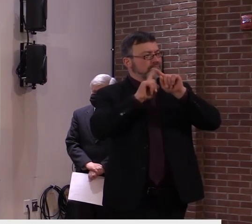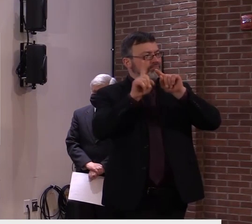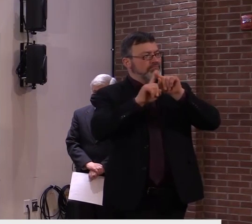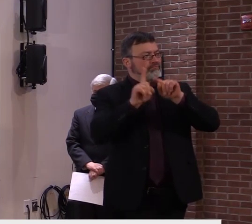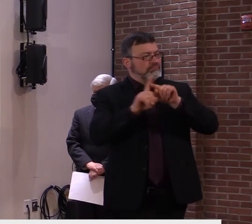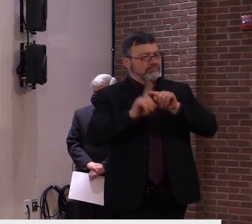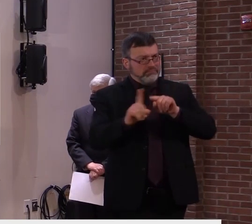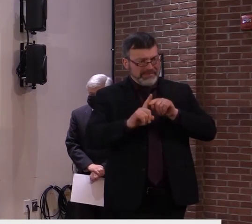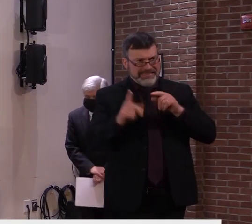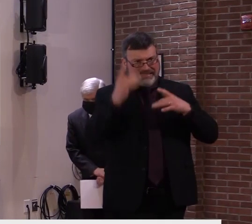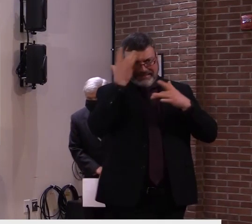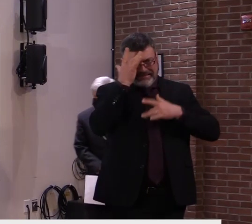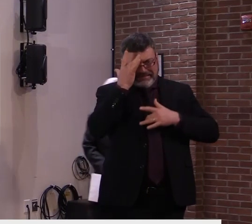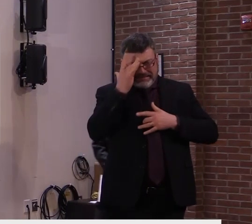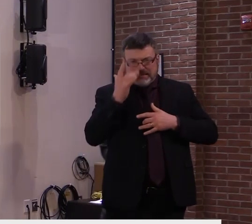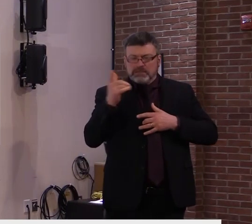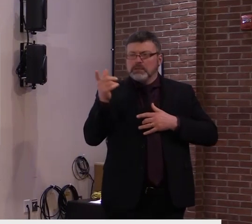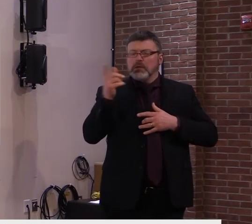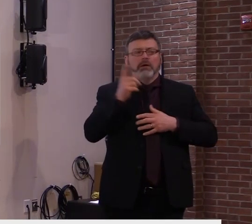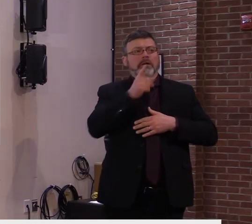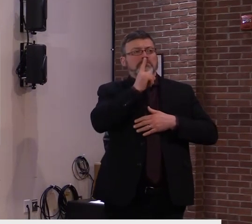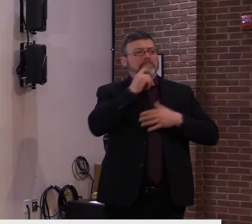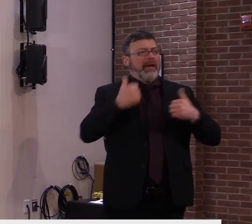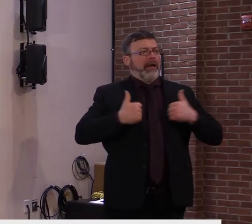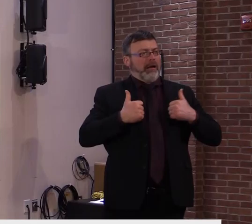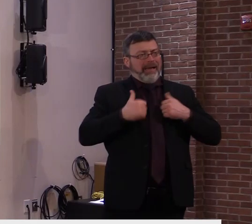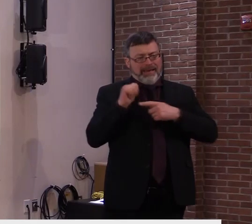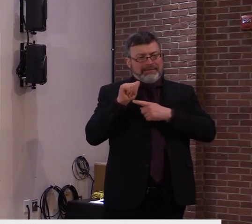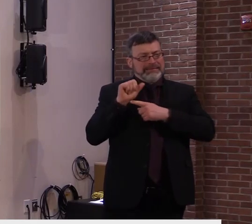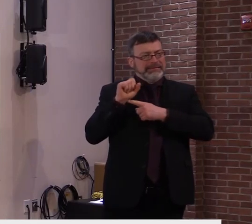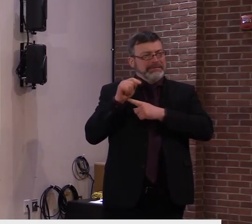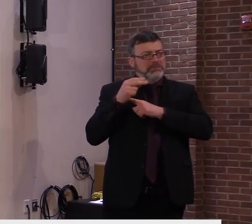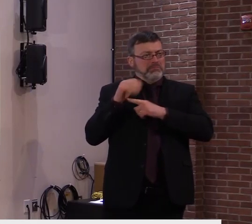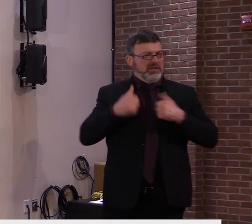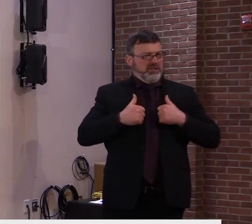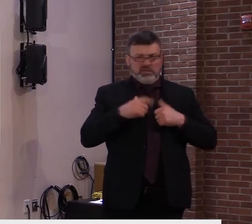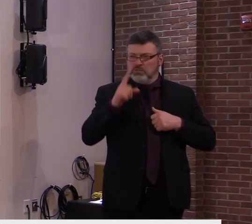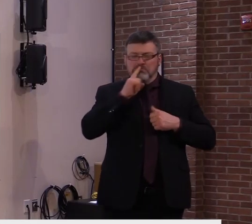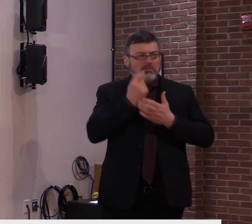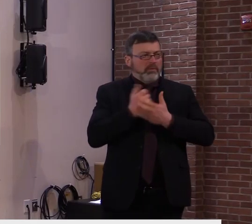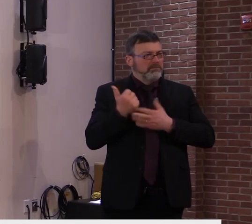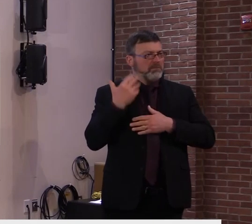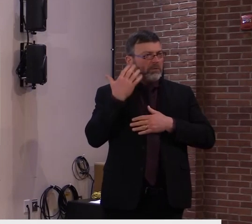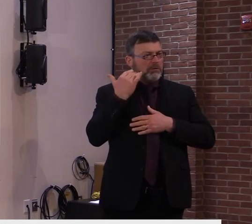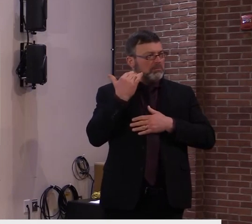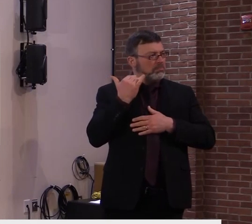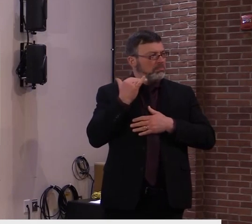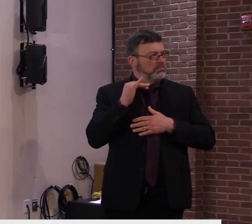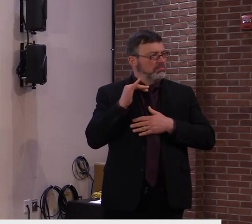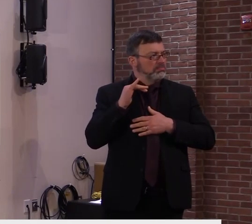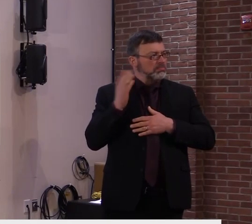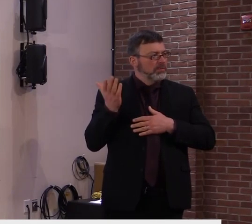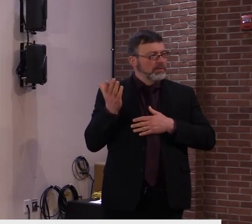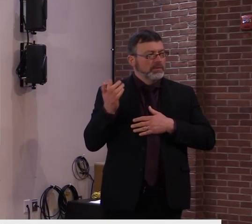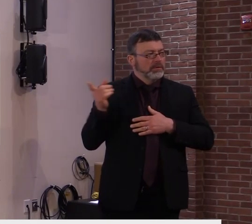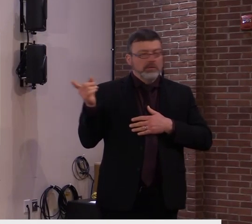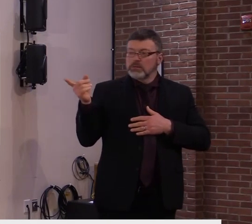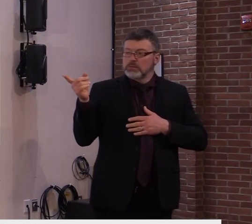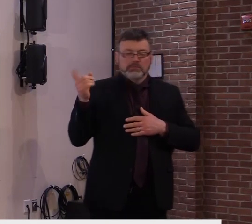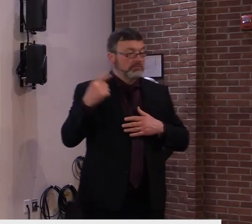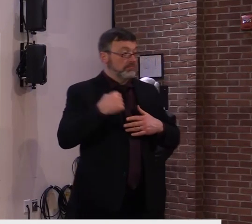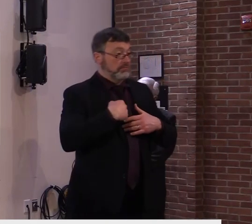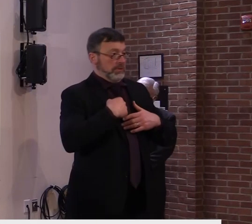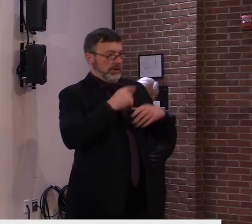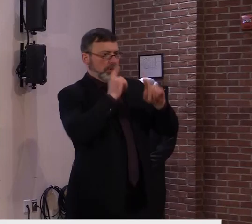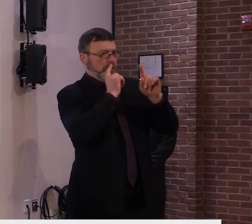I'll let Secretary Smith answer the first one, Dr. Levine the second one, but again, from our perspective, we are concerned about